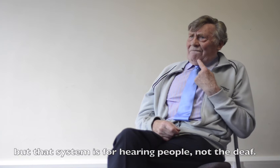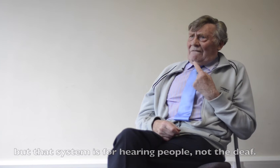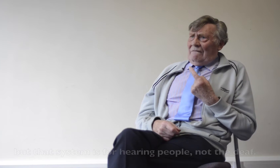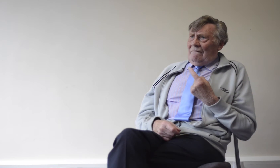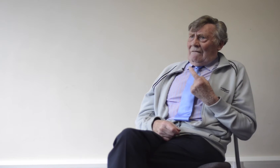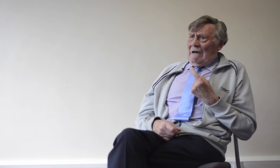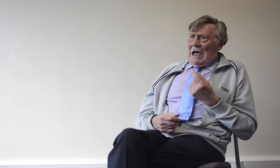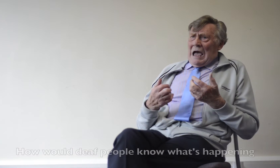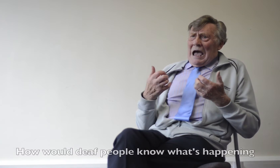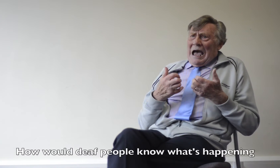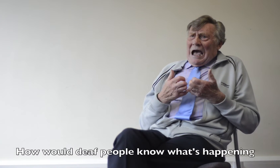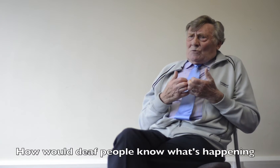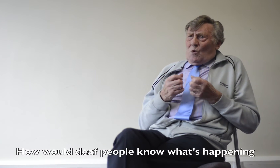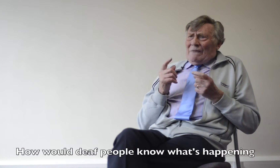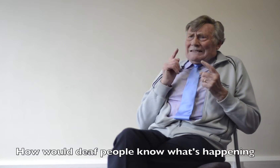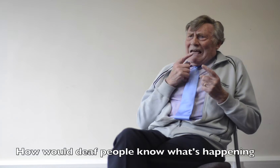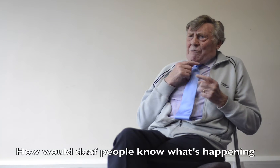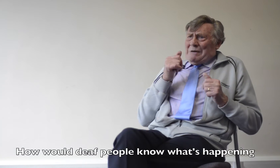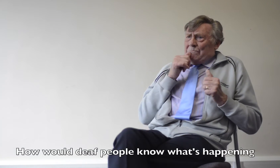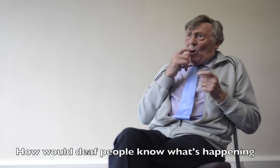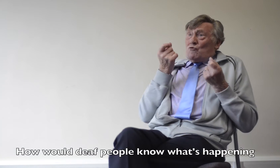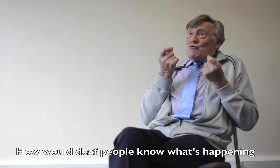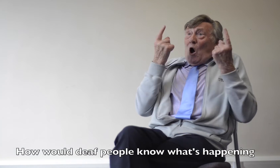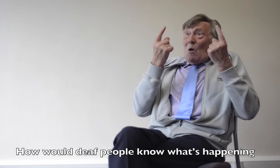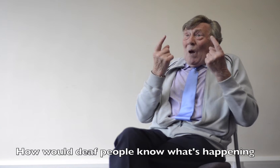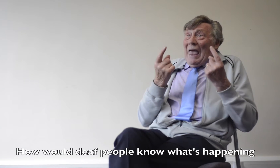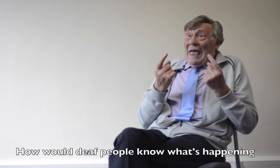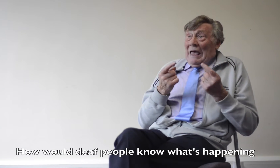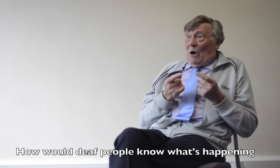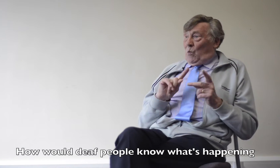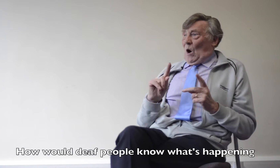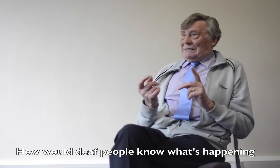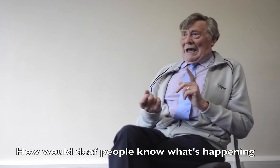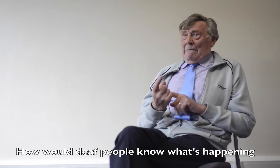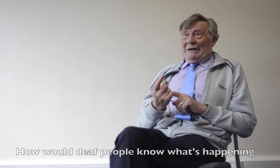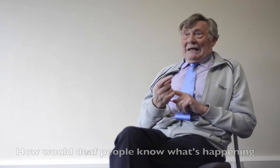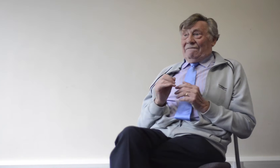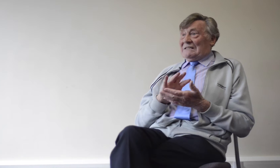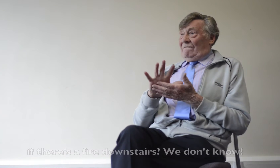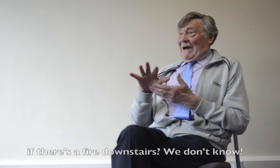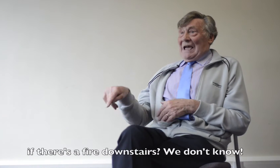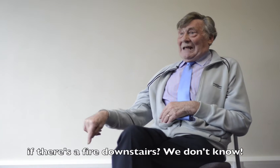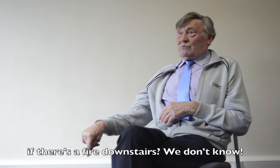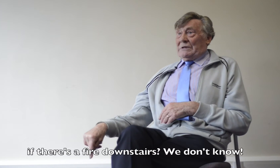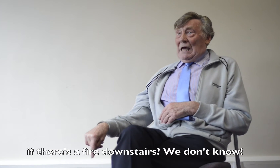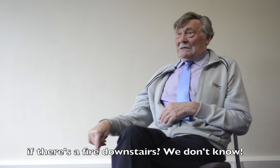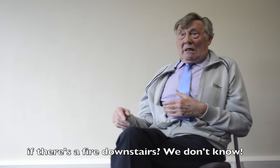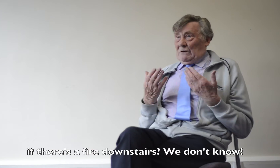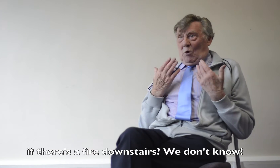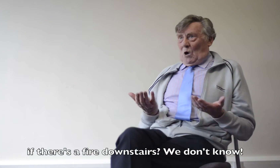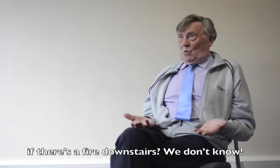people know what's happening if there's a fire downstairs. They don't know.